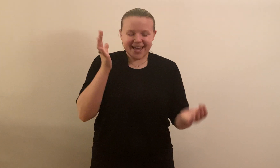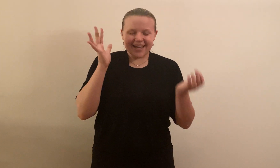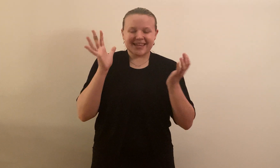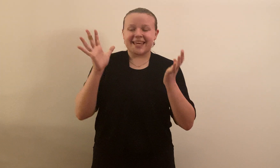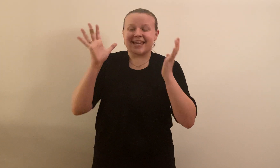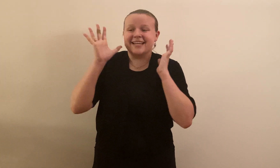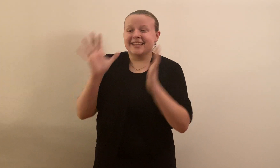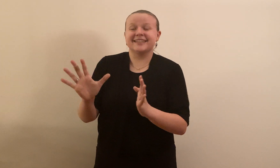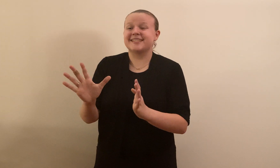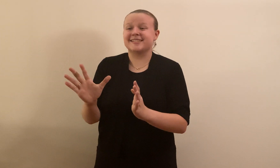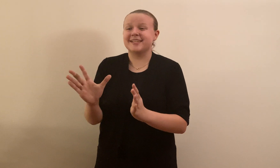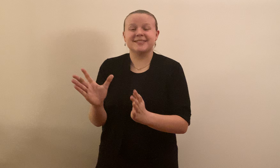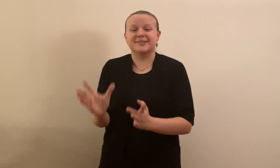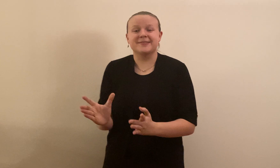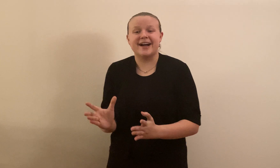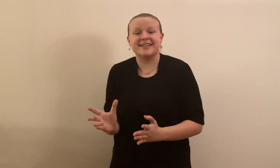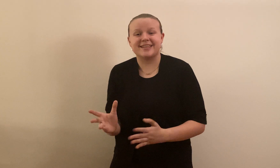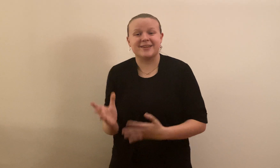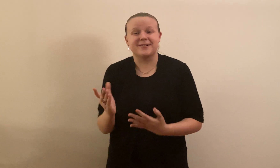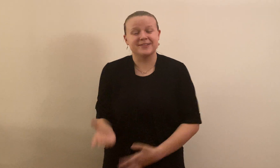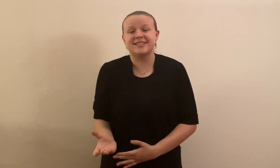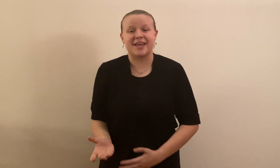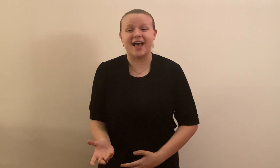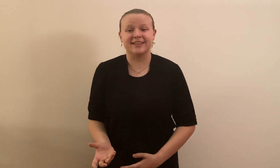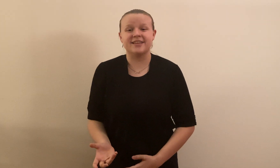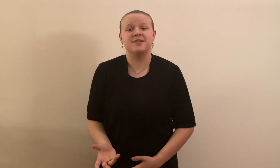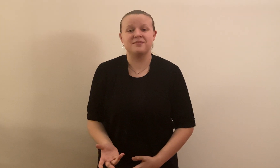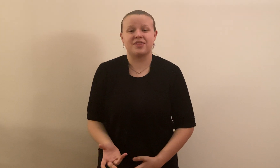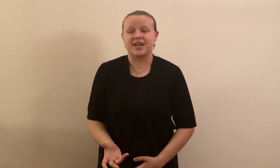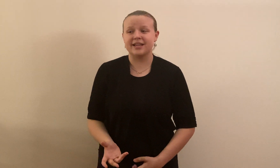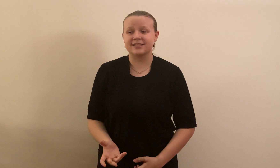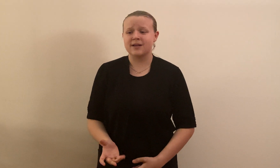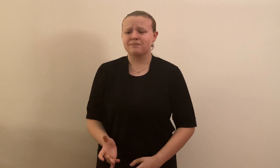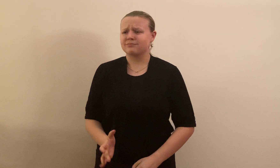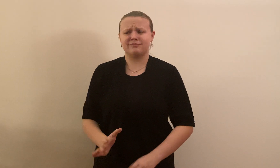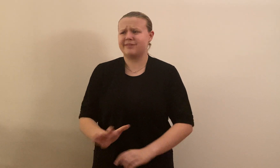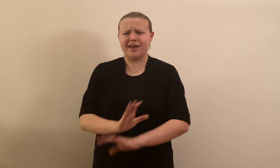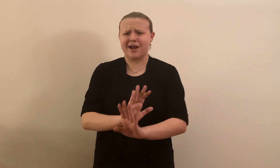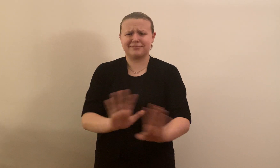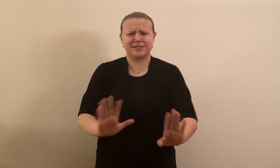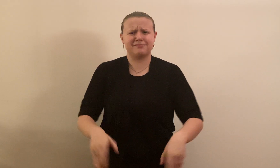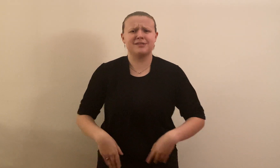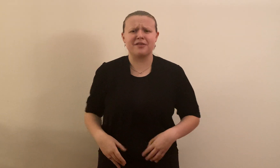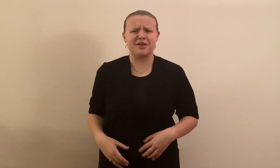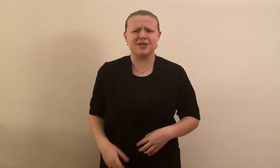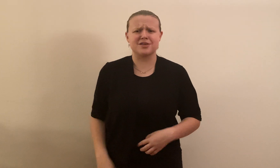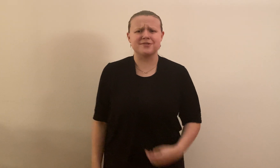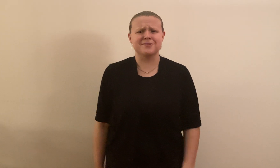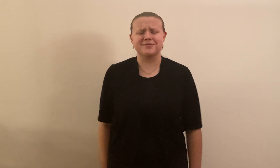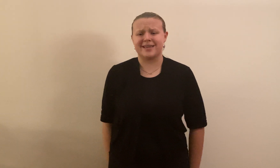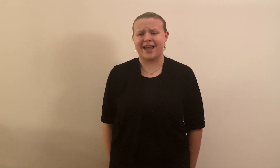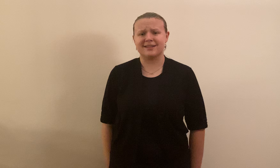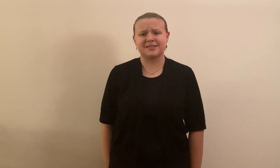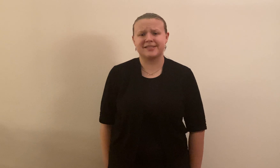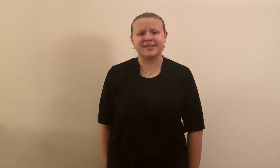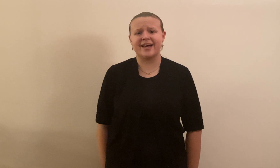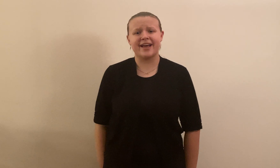He listens when you tell him things There's nothing you can't say